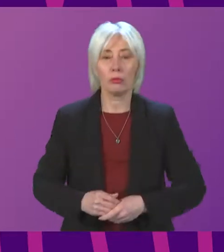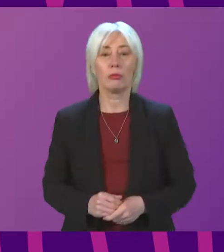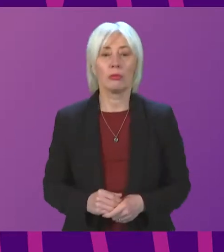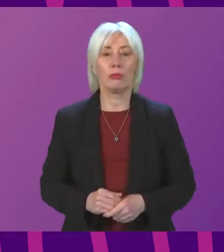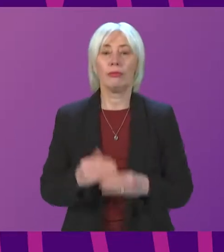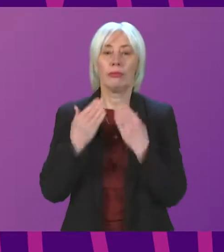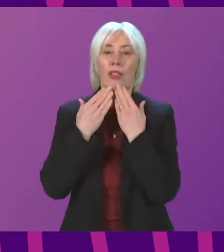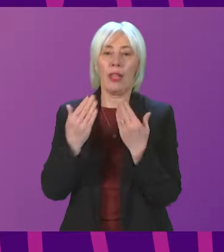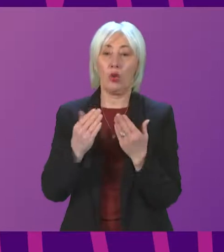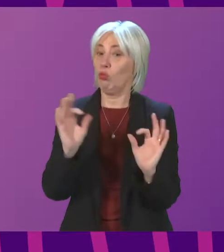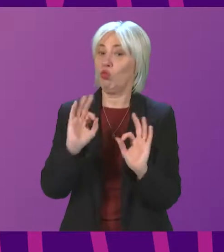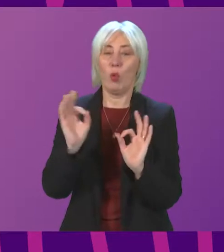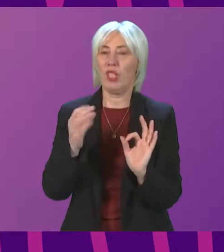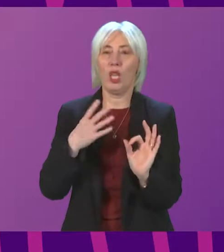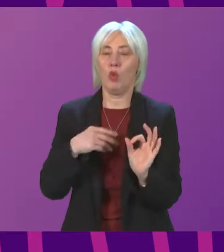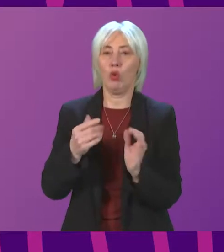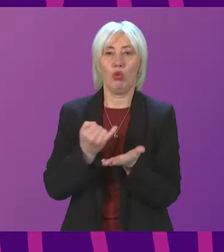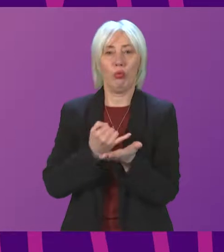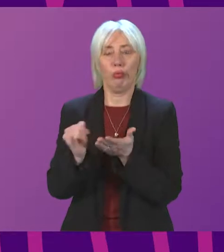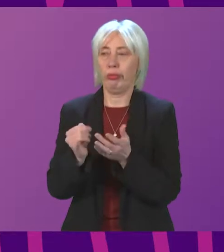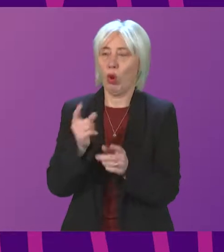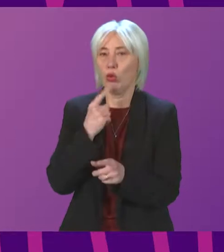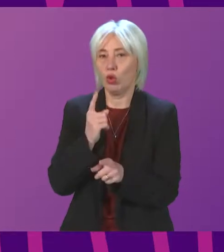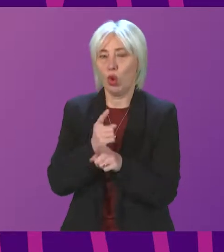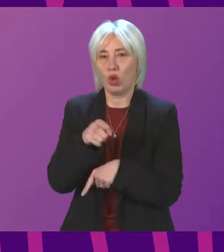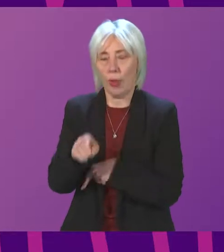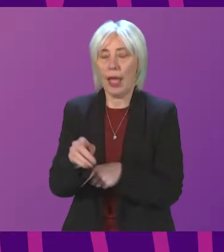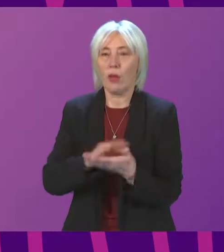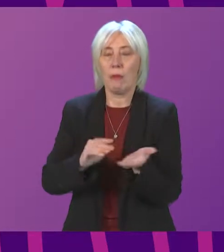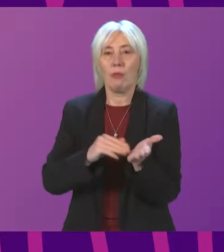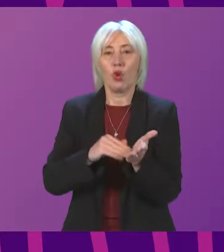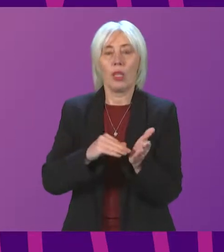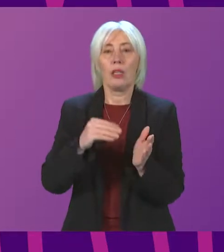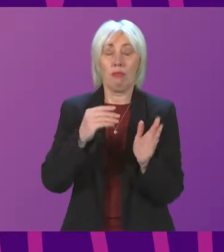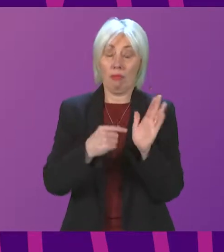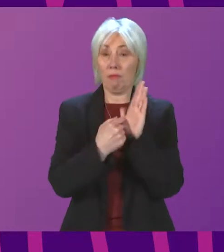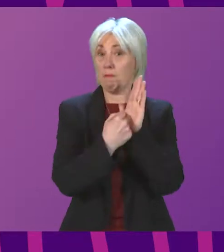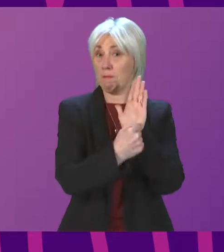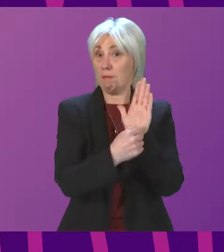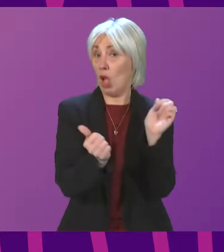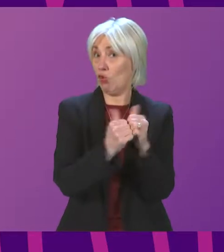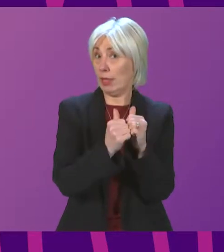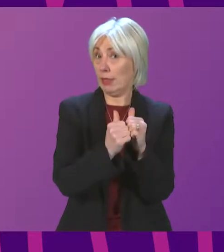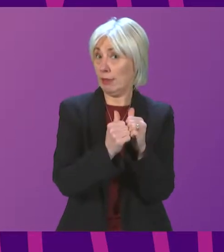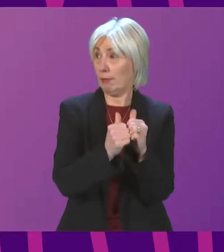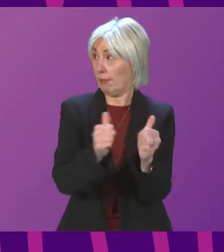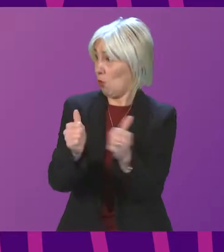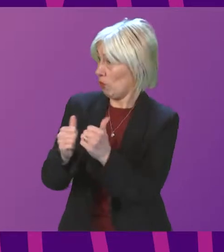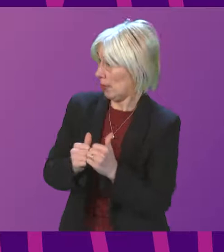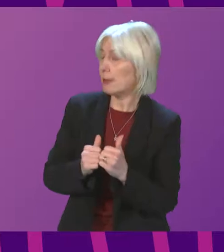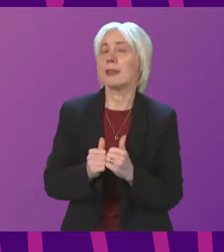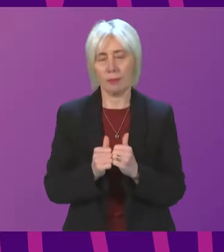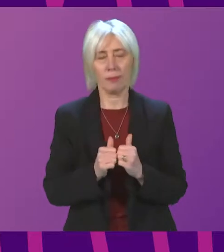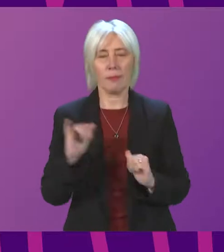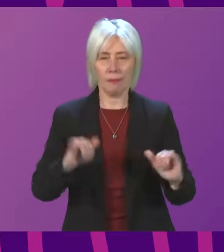Thank you. No member has asked to speak on the motion. The question is that motion 3027 be agreed. Are we all agreed?